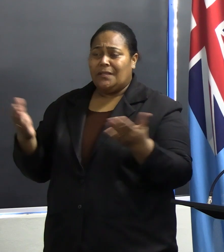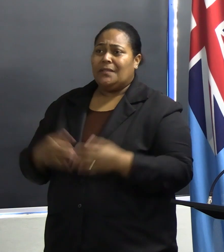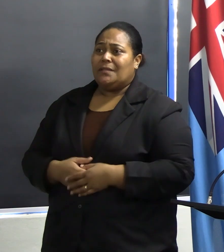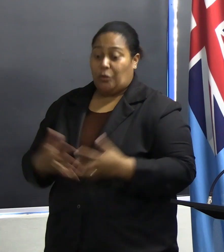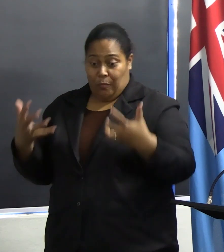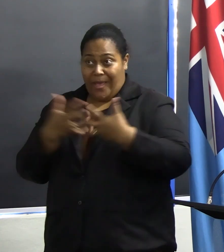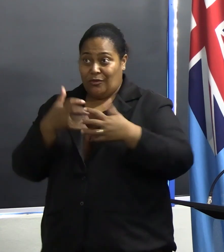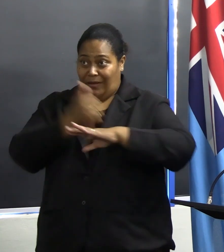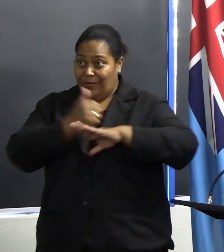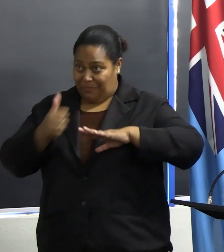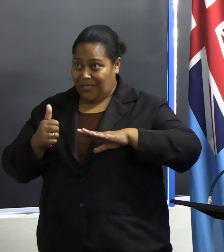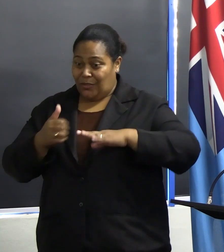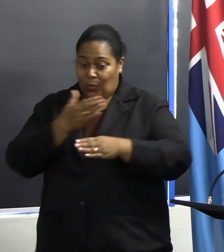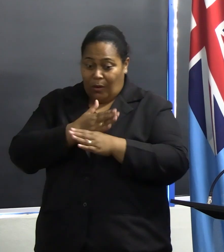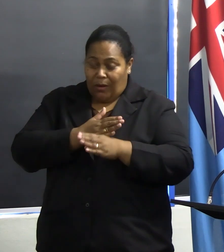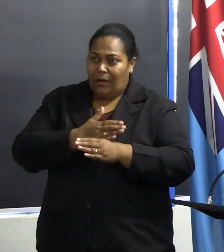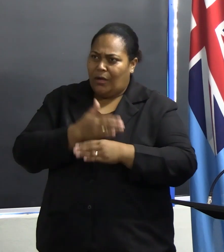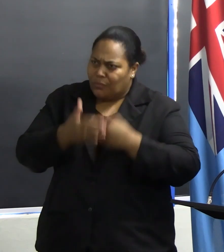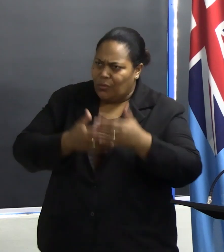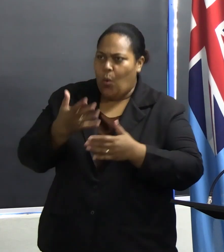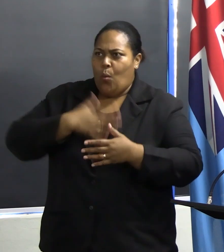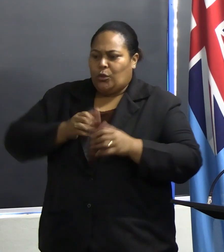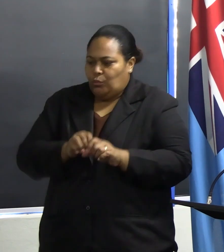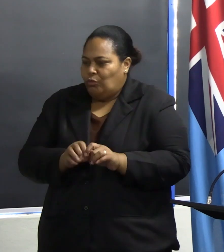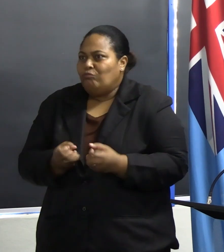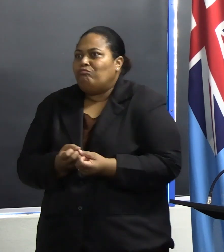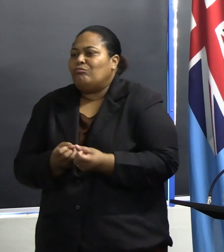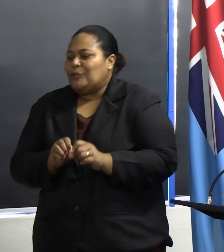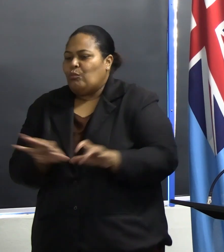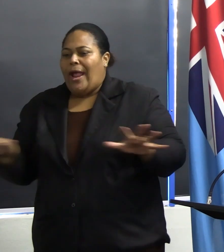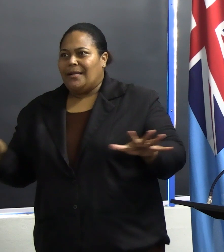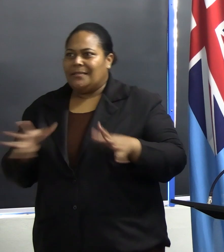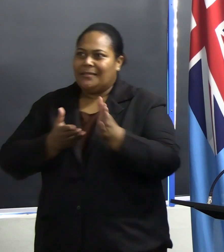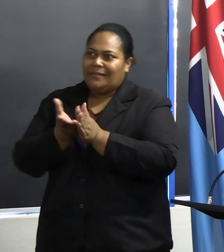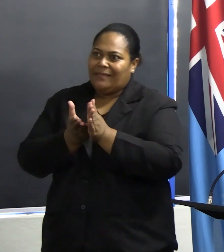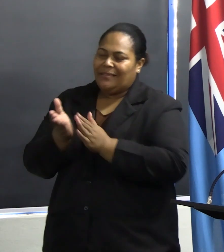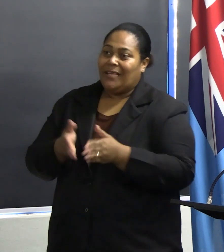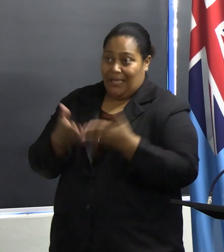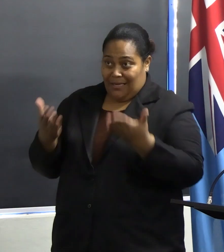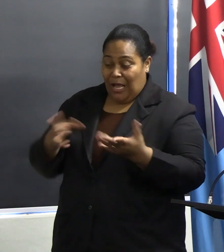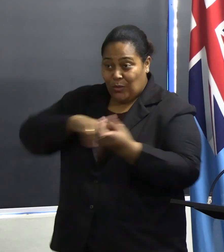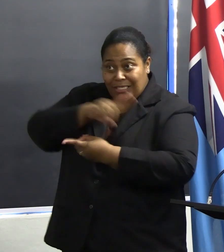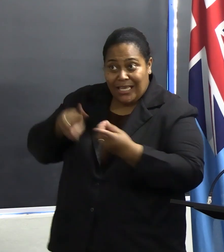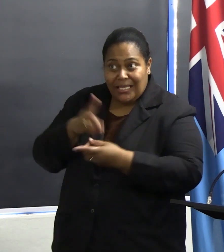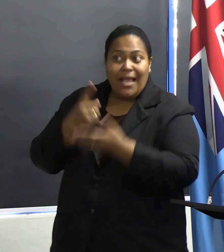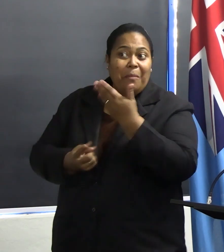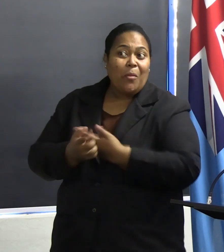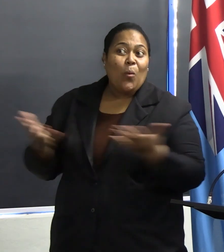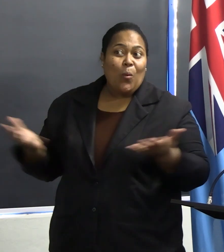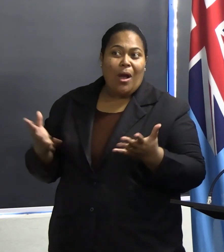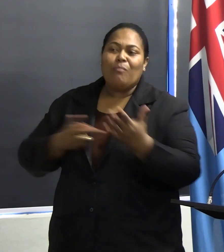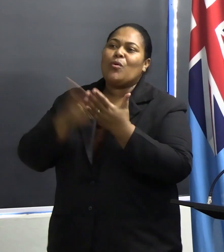initiative to decentralize services, this year's National Disaster Awareness Program will be held in Valli-Lebu,